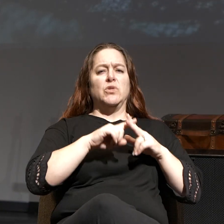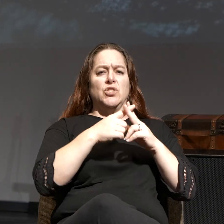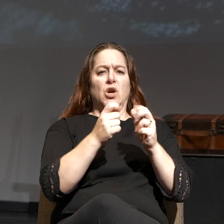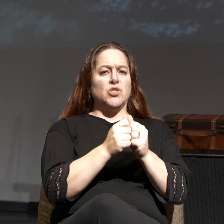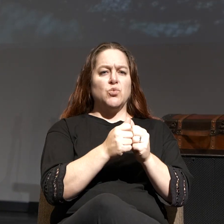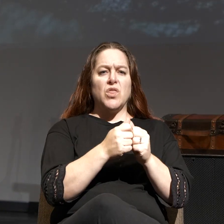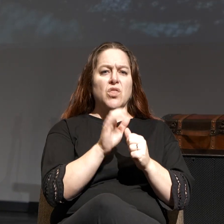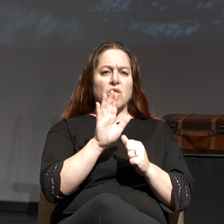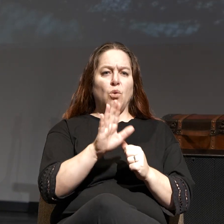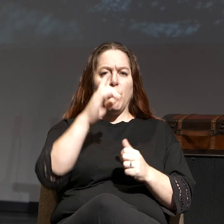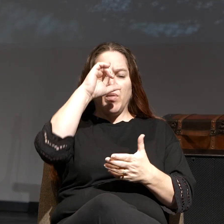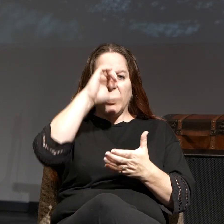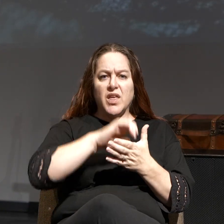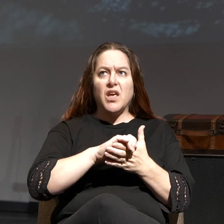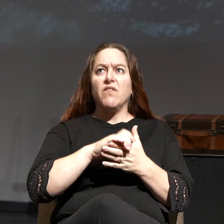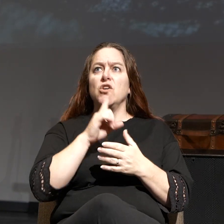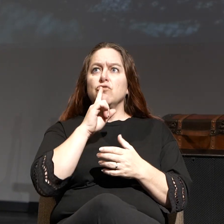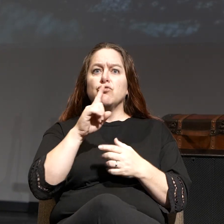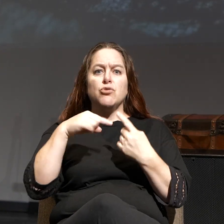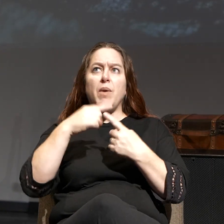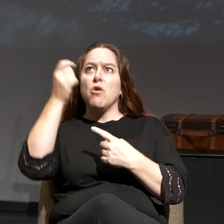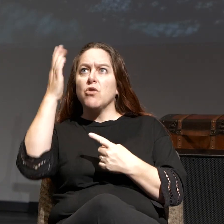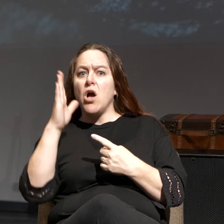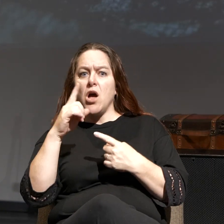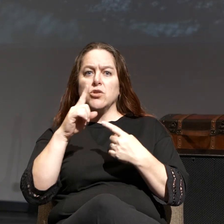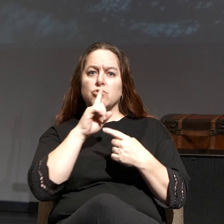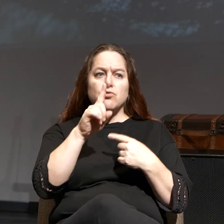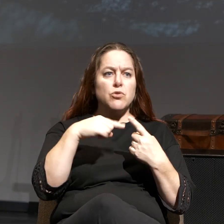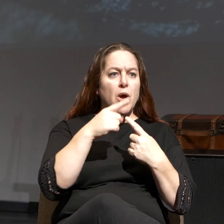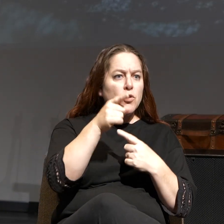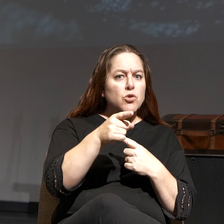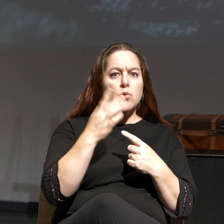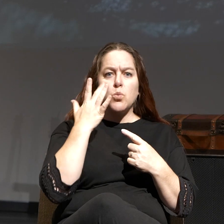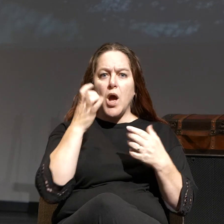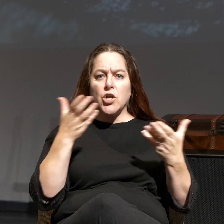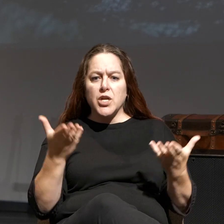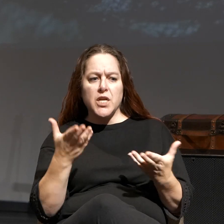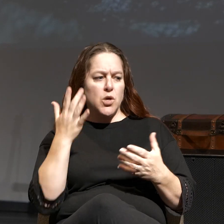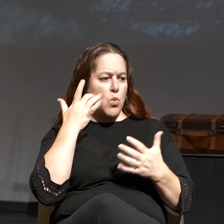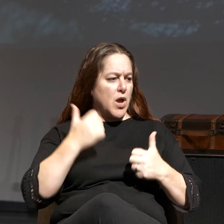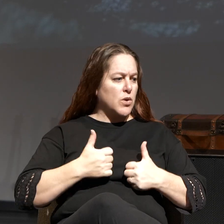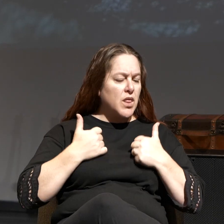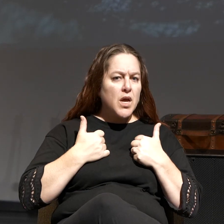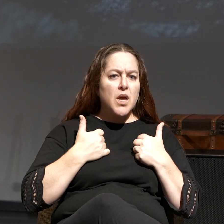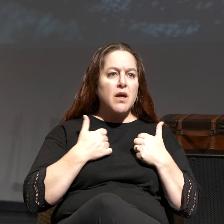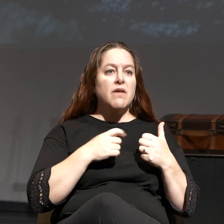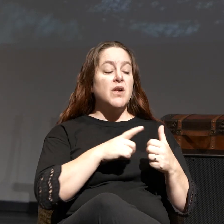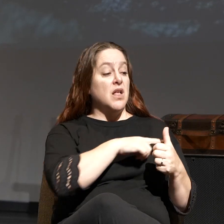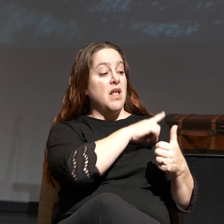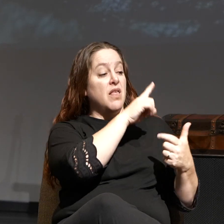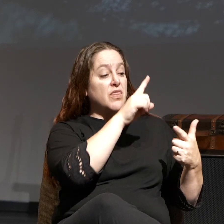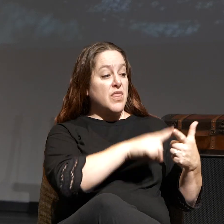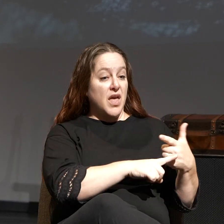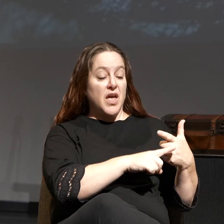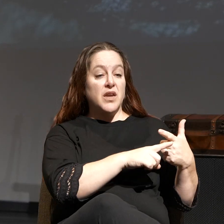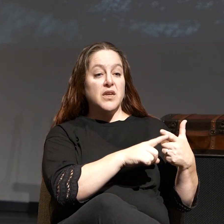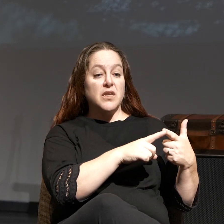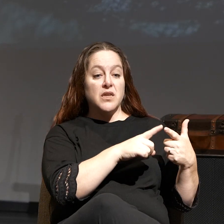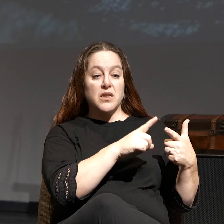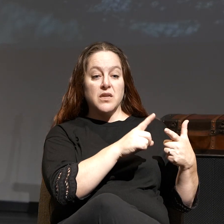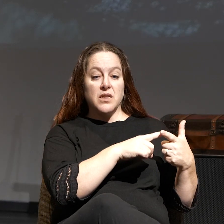that is true about God, about you, why you're here, why you exist. And then that moves from walking in the counsel of the ungodly to